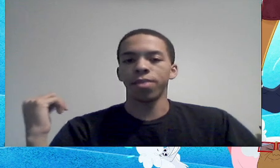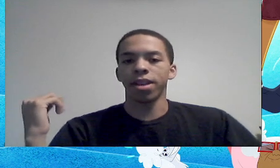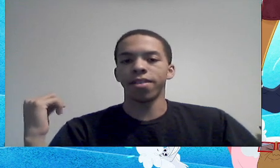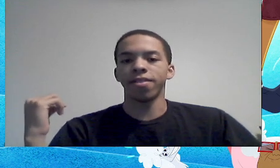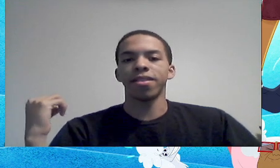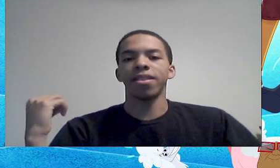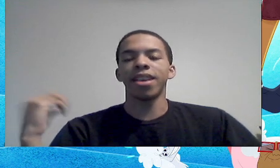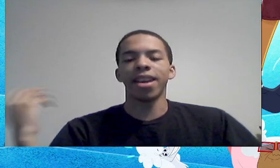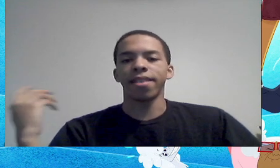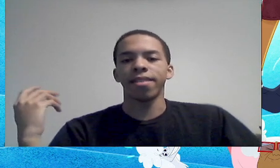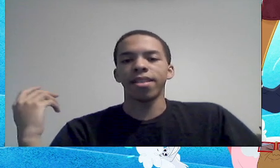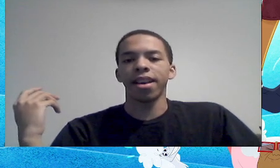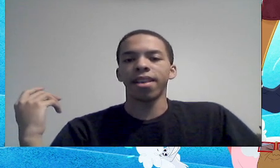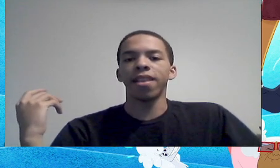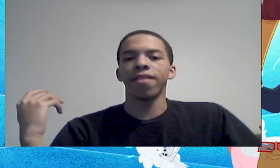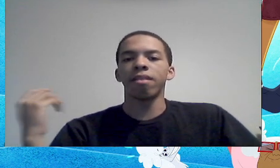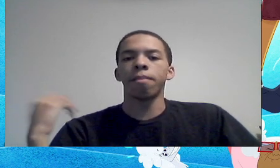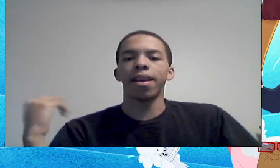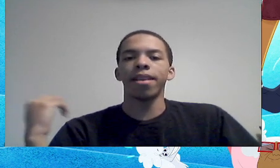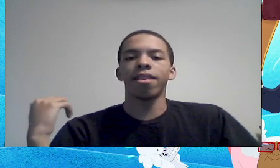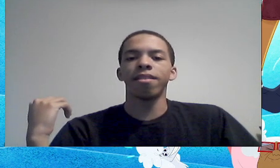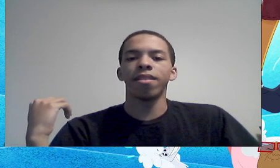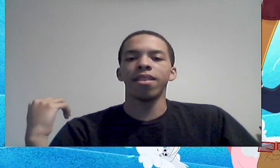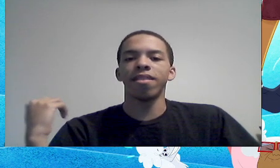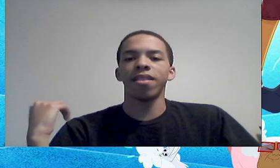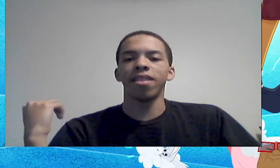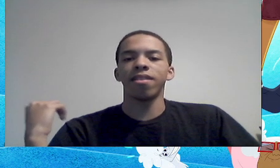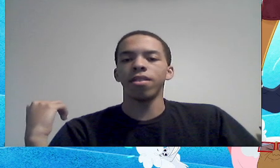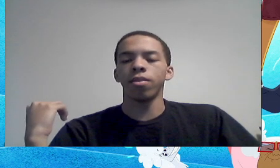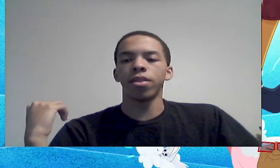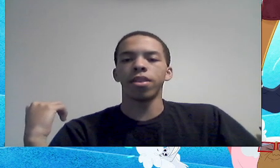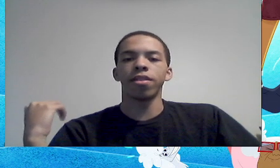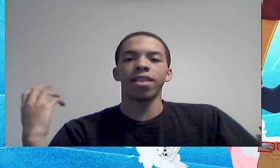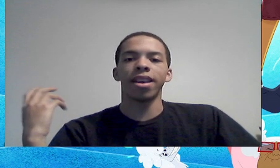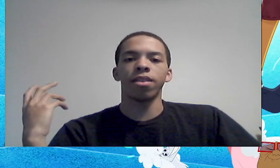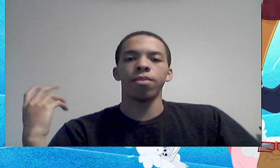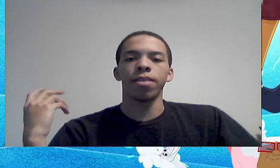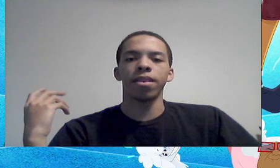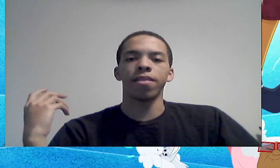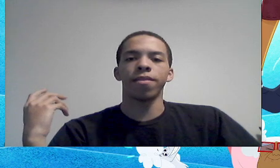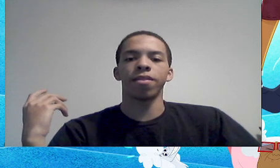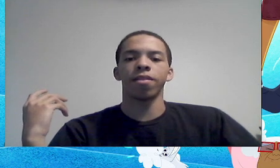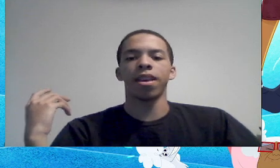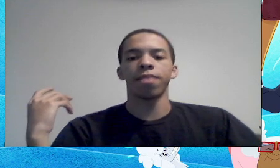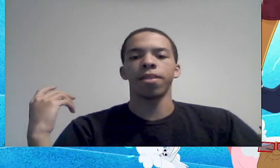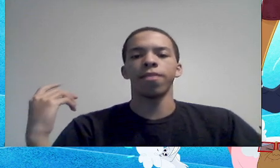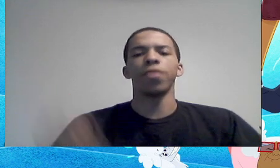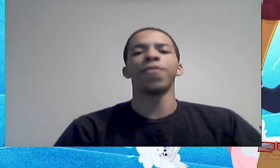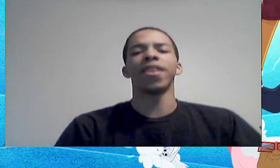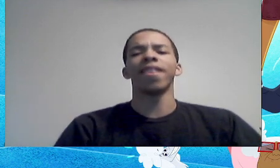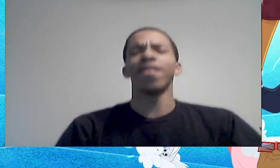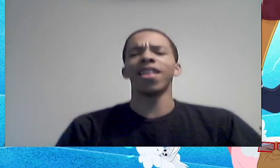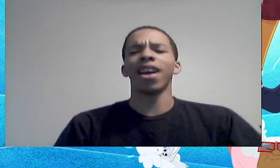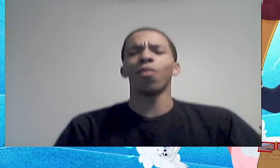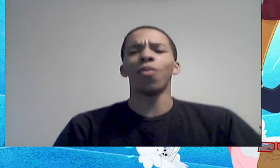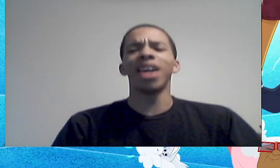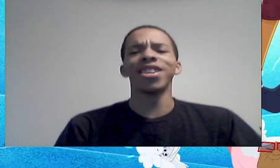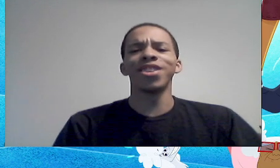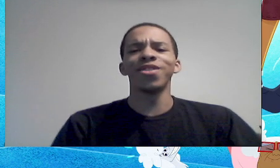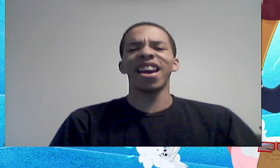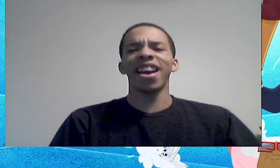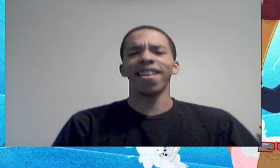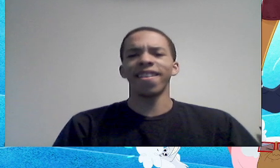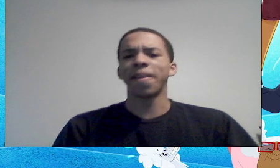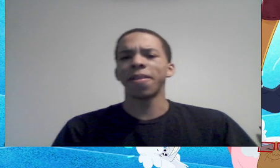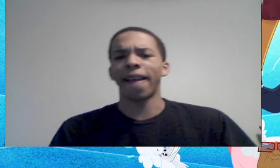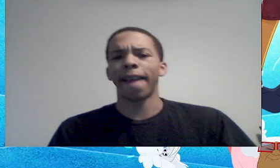fine with, because, yeah, like, if somebody doesn't, isn't into you, or doesn't like you, because of a certain aspect of you, for, like, why